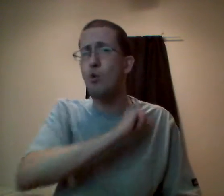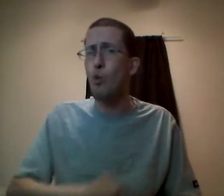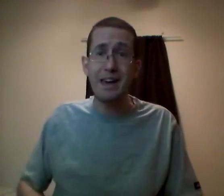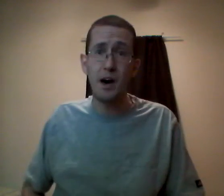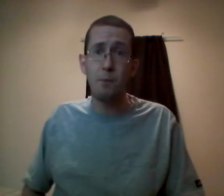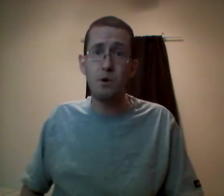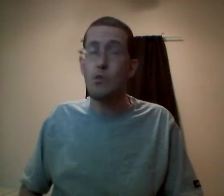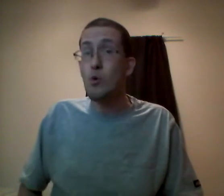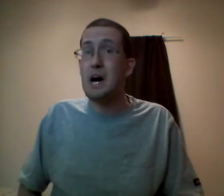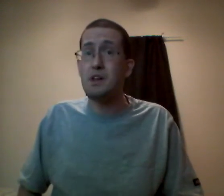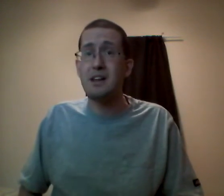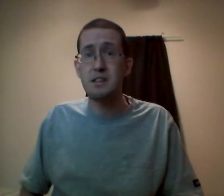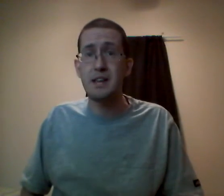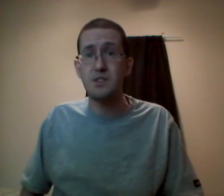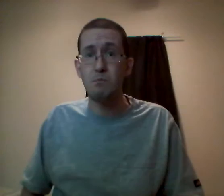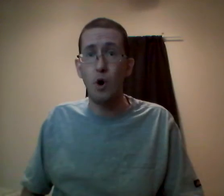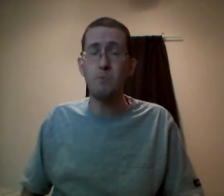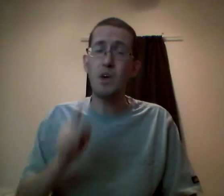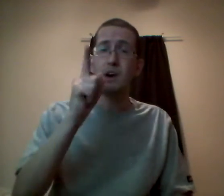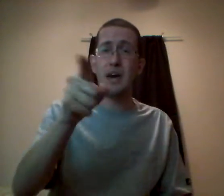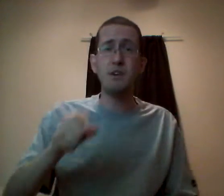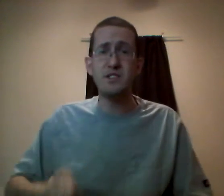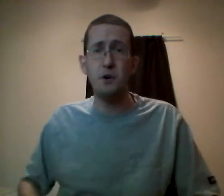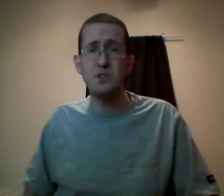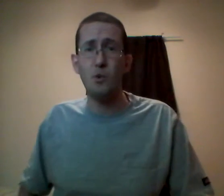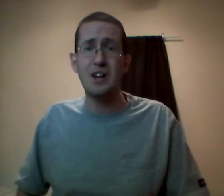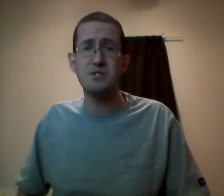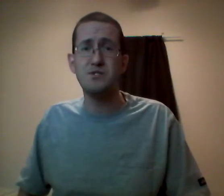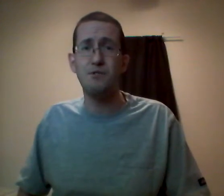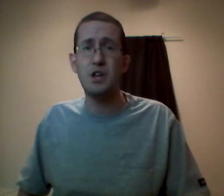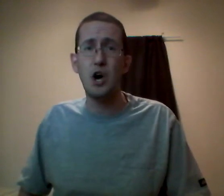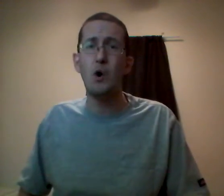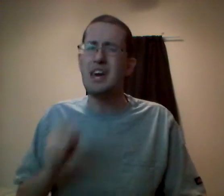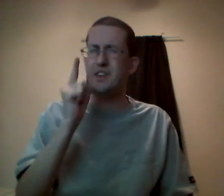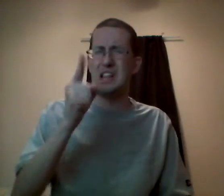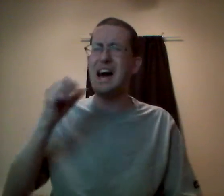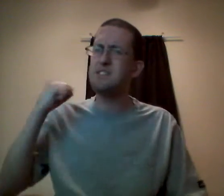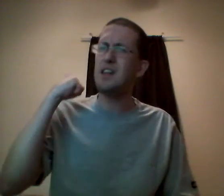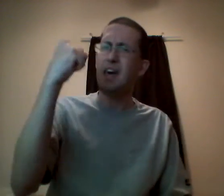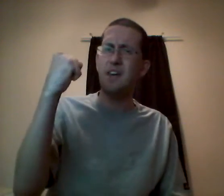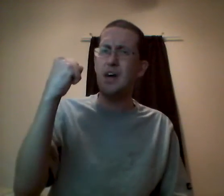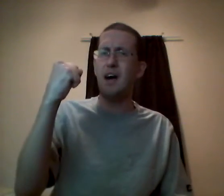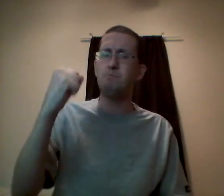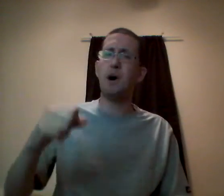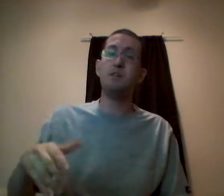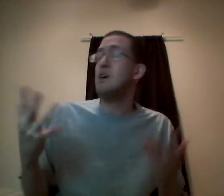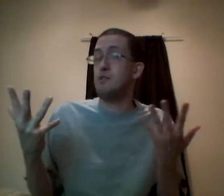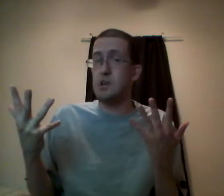to wake up. We're not in the 1980s anymore. Thank you guys very much for watching this video. If you liked it, hit that like button. If you